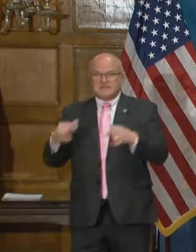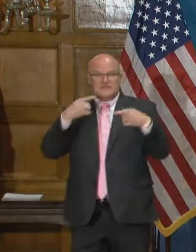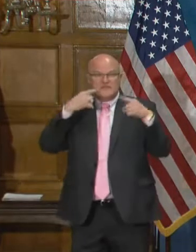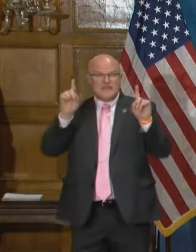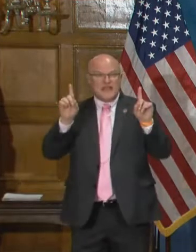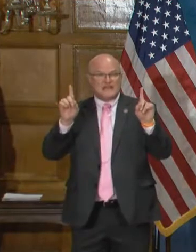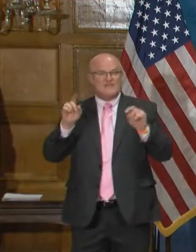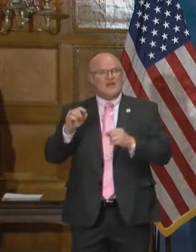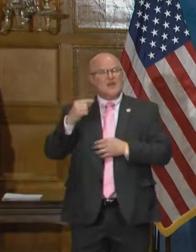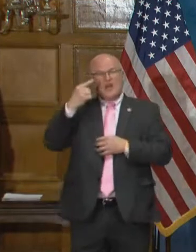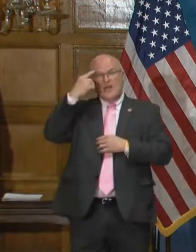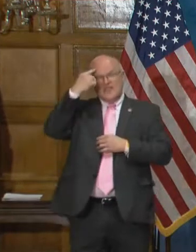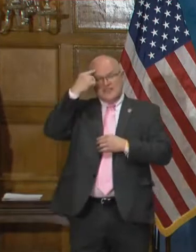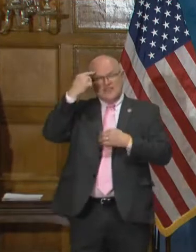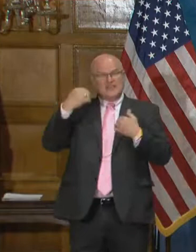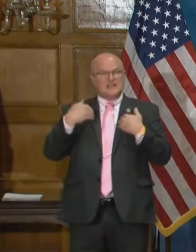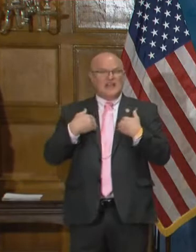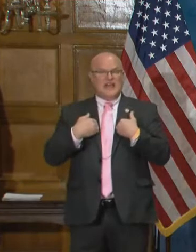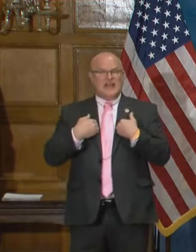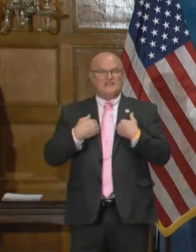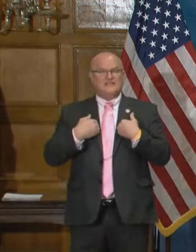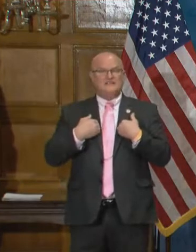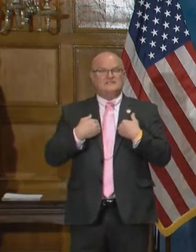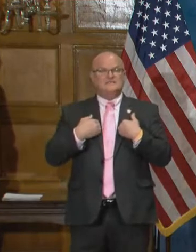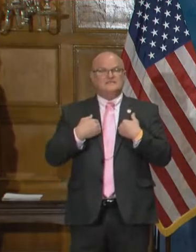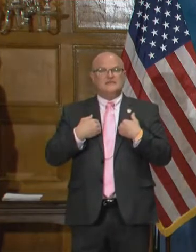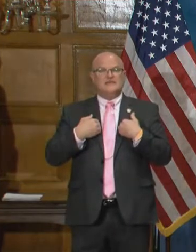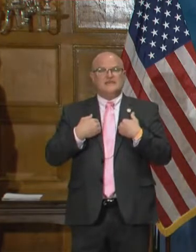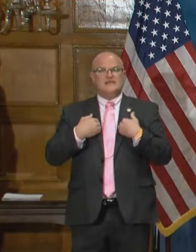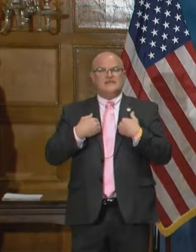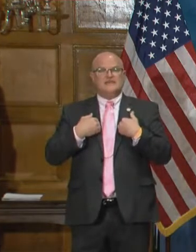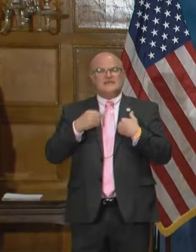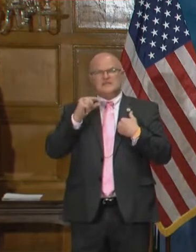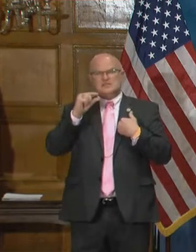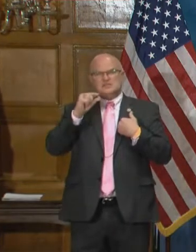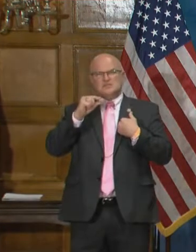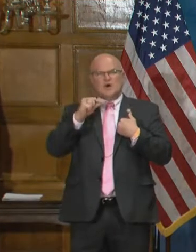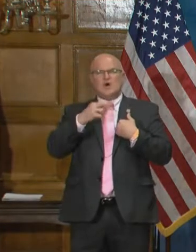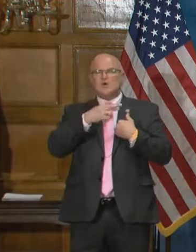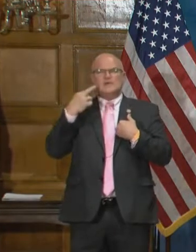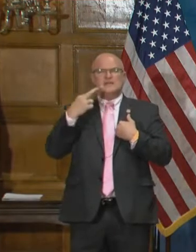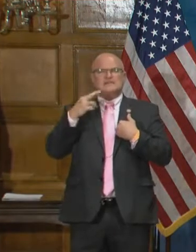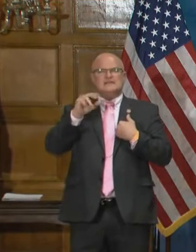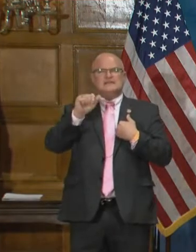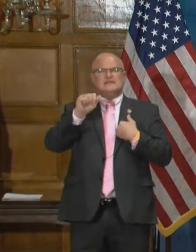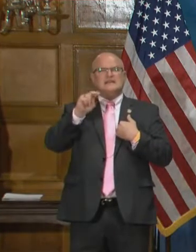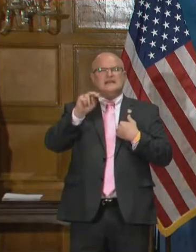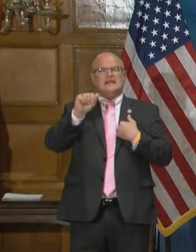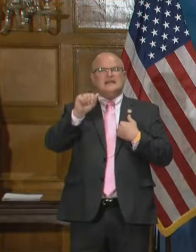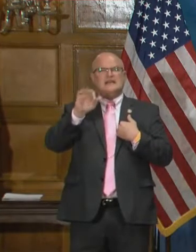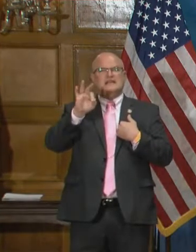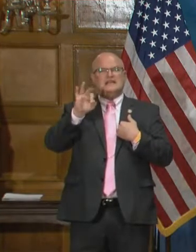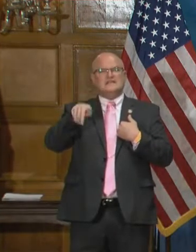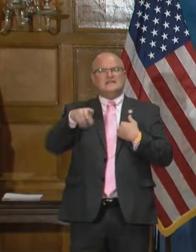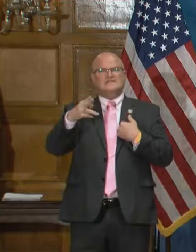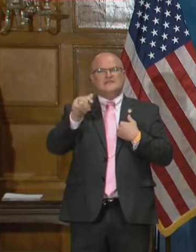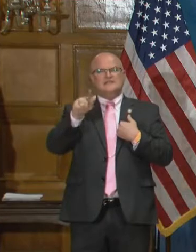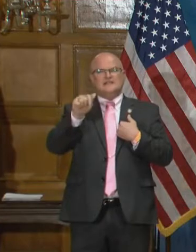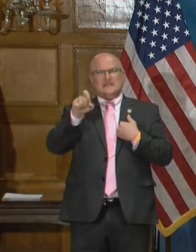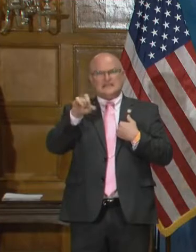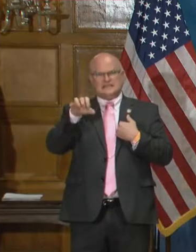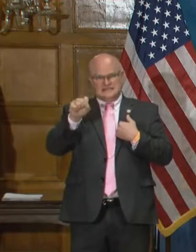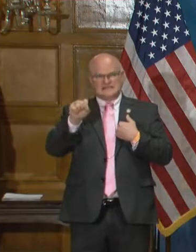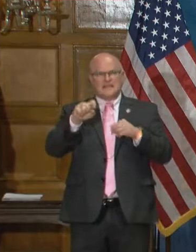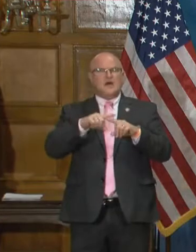we don't think it's going to have the very, very, very small risk of anaphylaxis, but we'll see once we use it